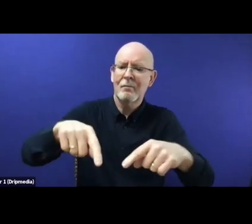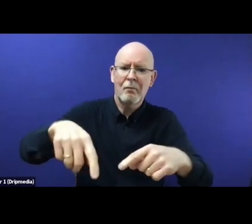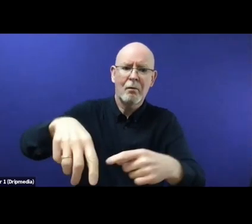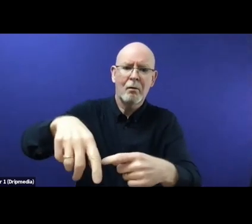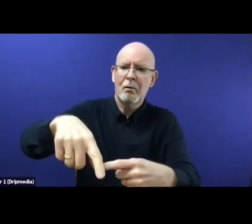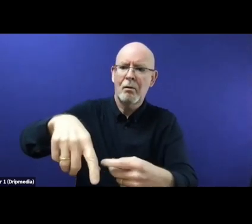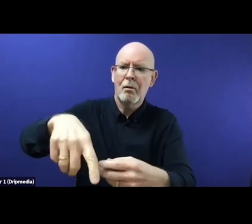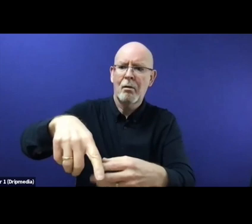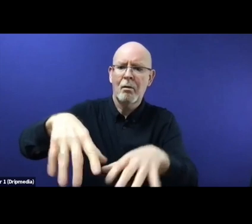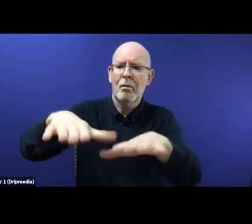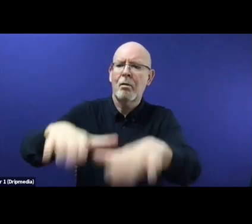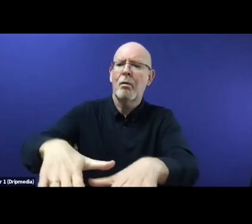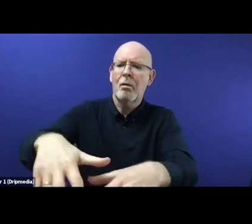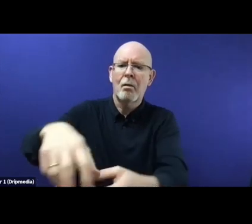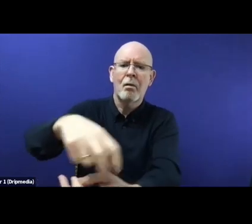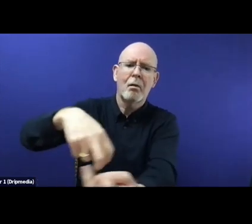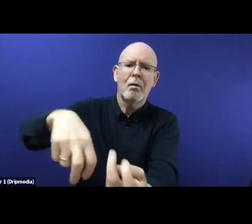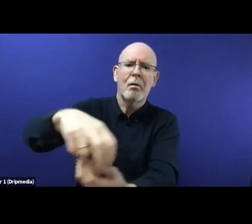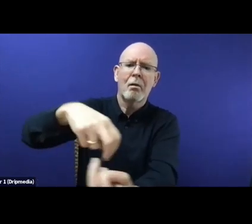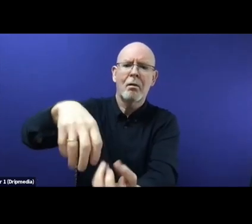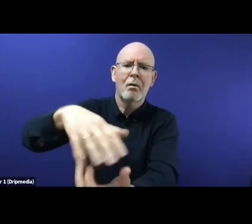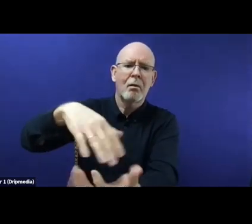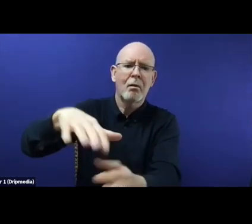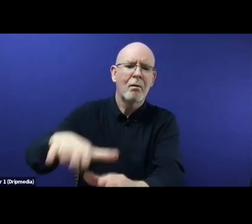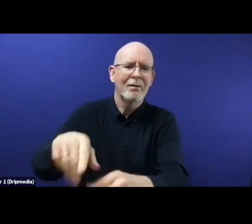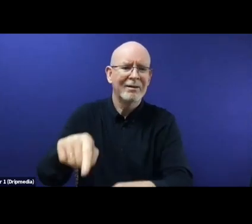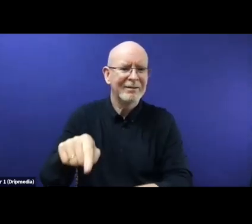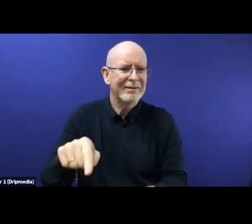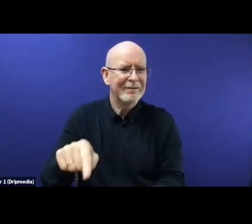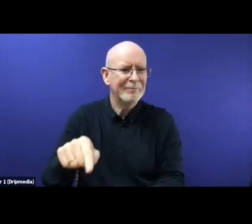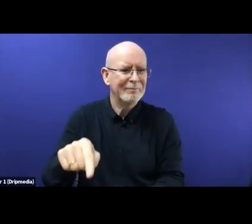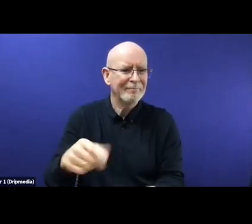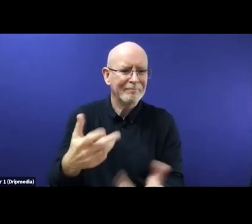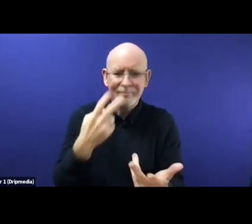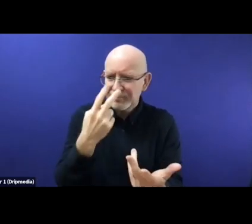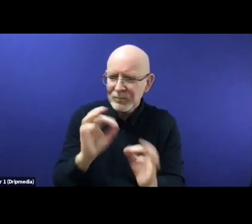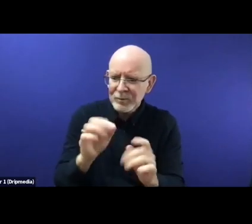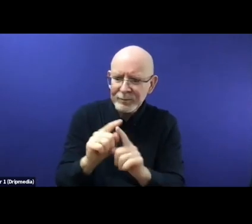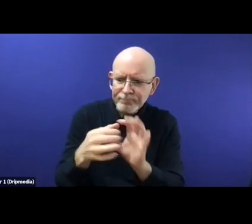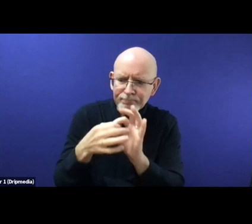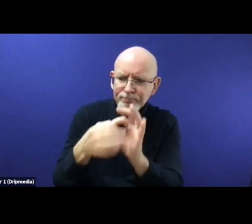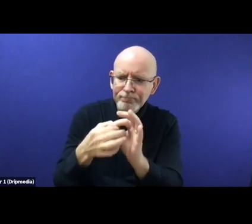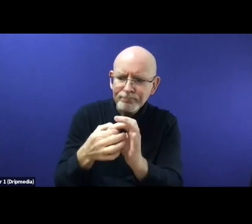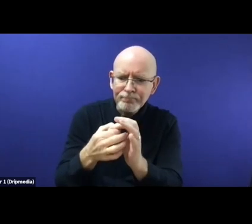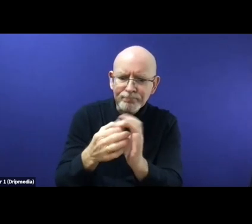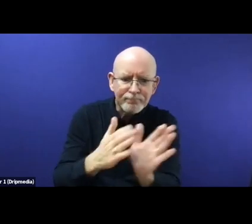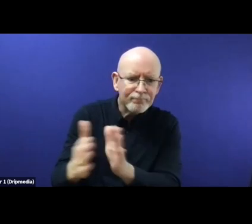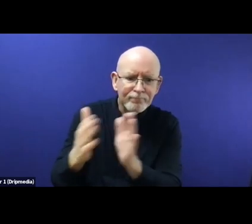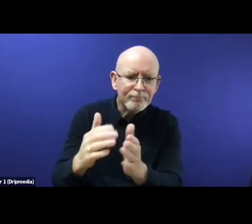arrangements and deals with third countries. Although the Pact is presented as a new beginning, it does not promise to